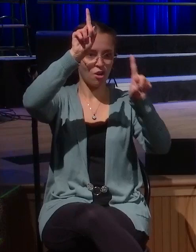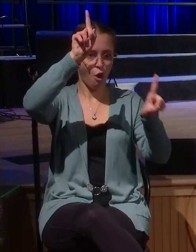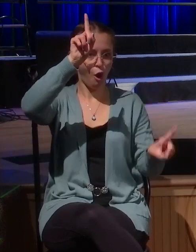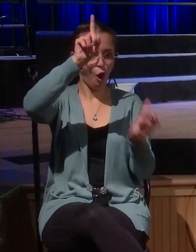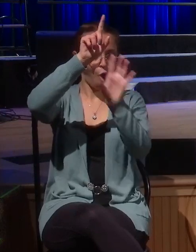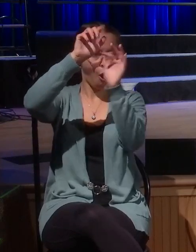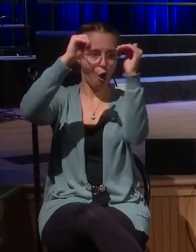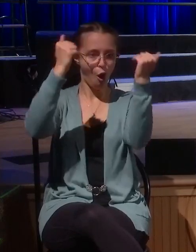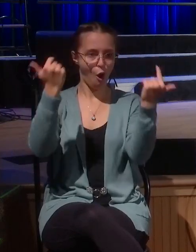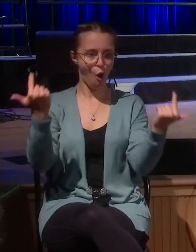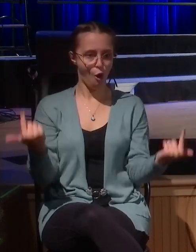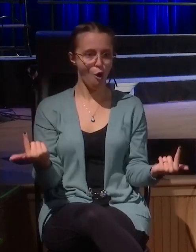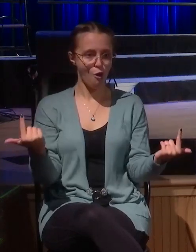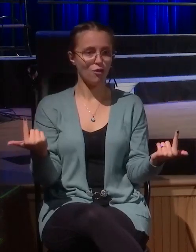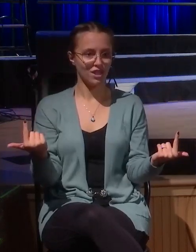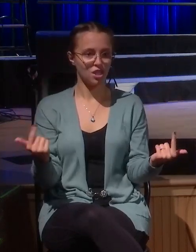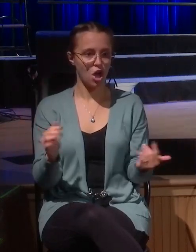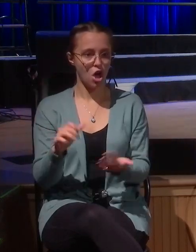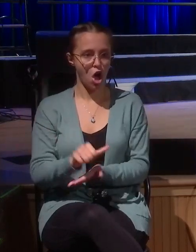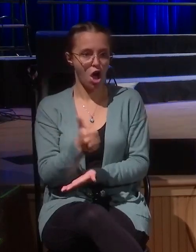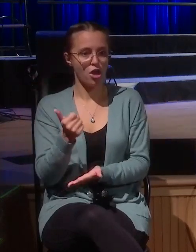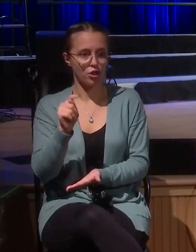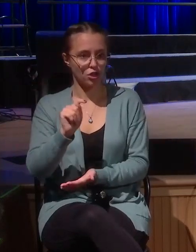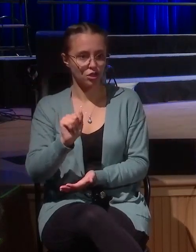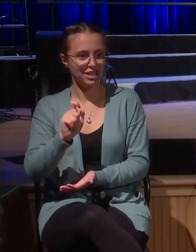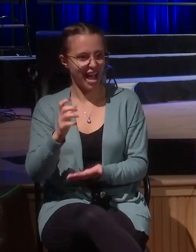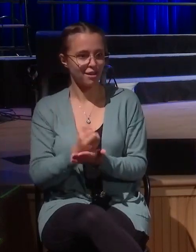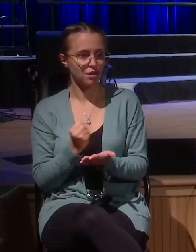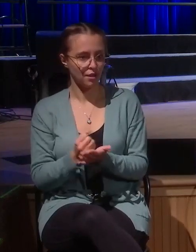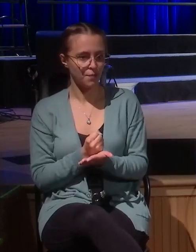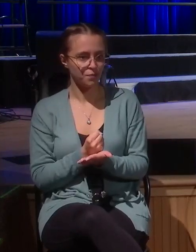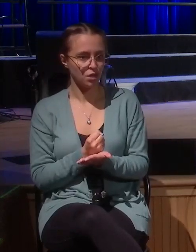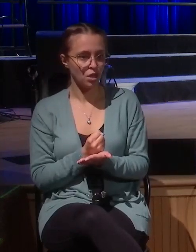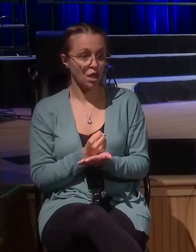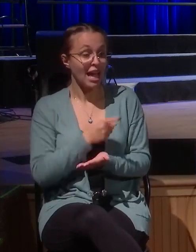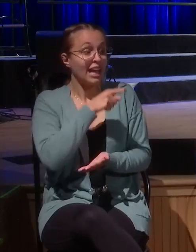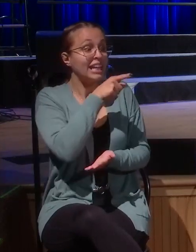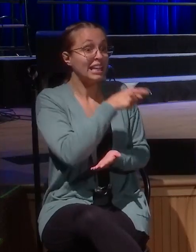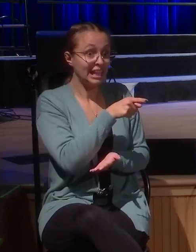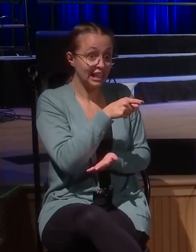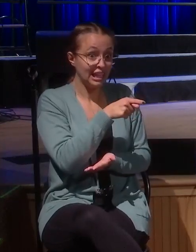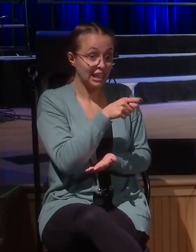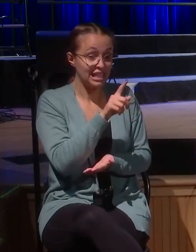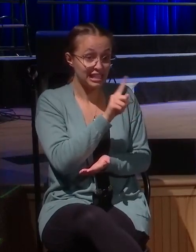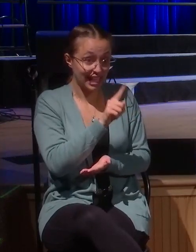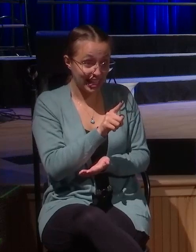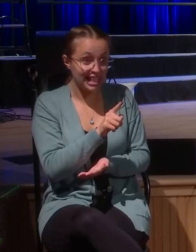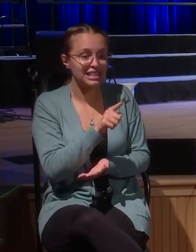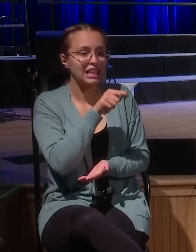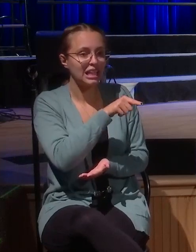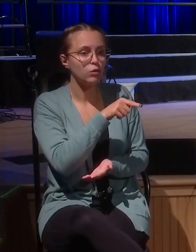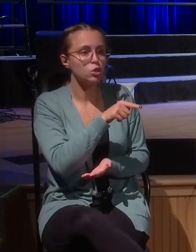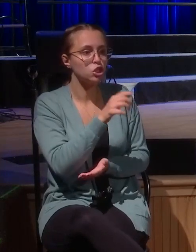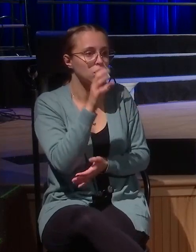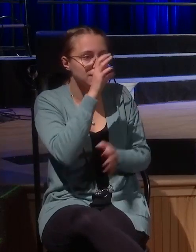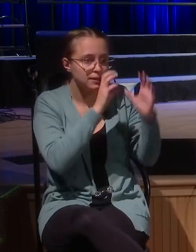verse three, right after this, we find out something else about him. He was seeking to see who Jesus was, but on account of the crowd, he could not